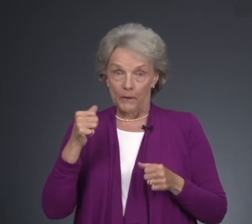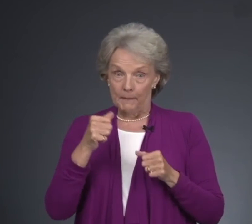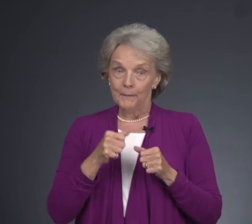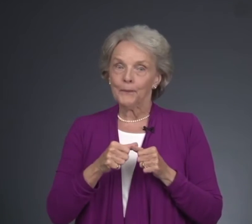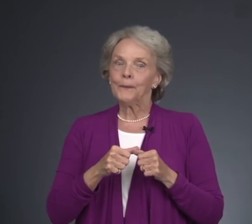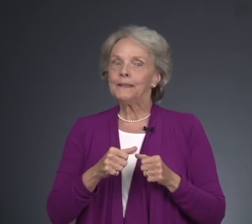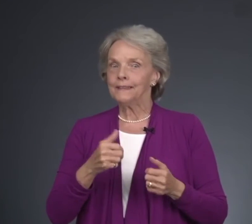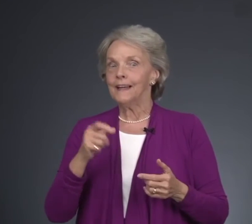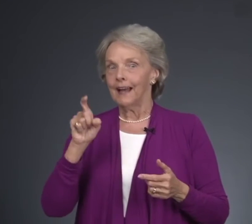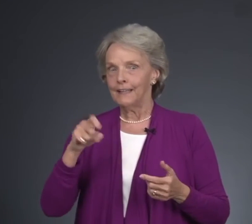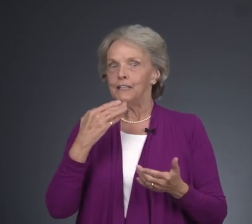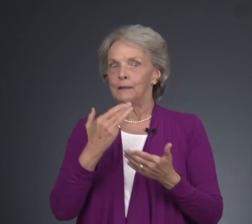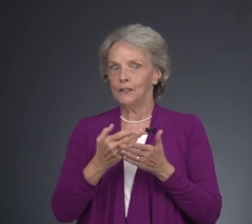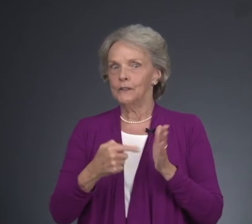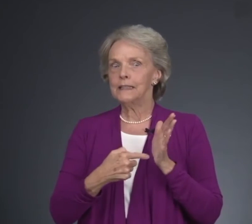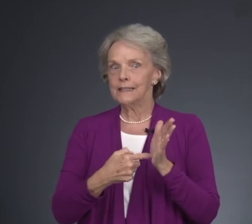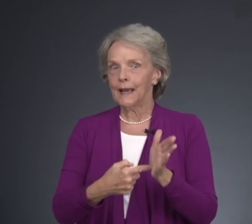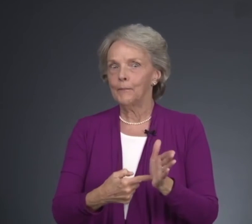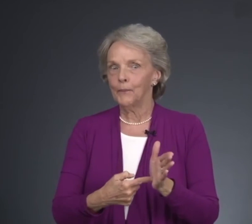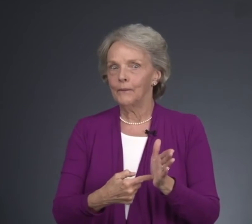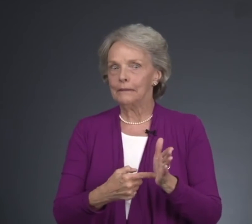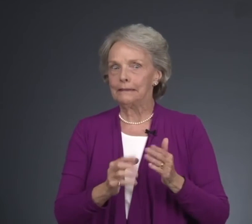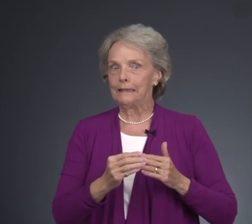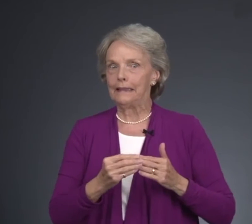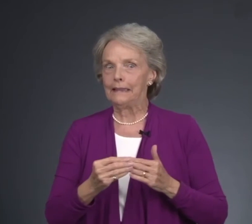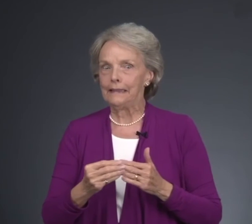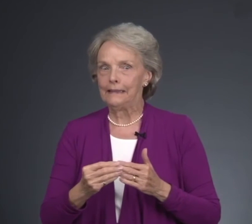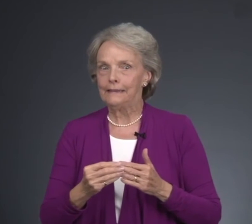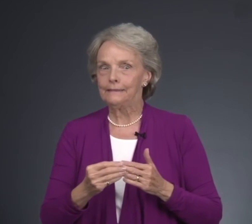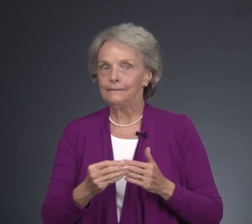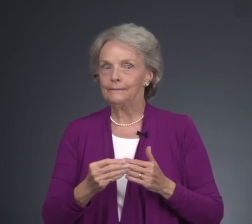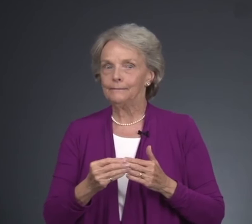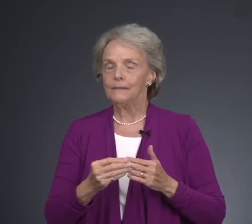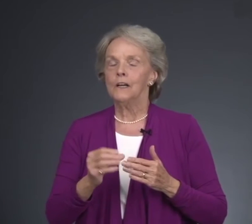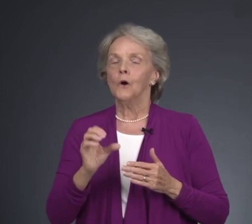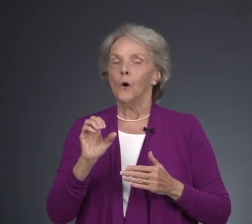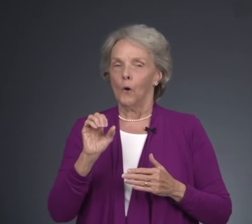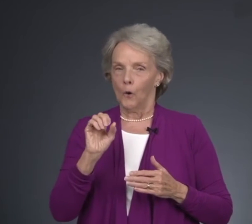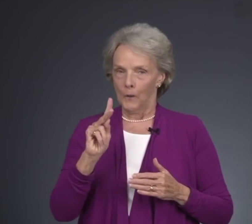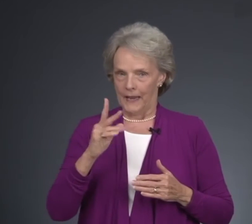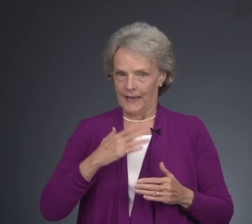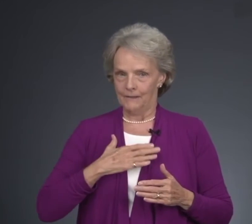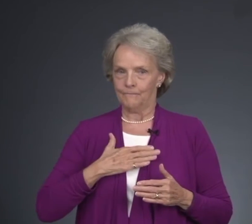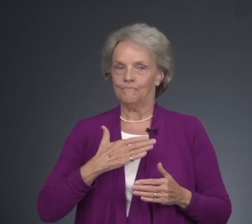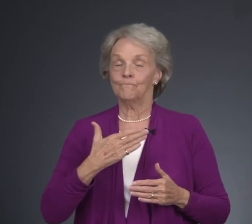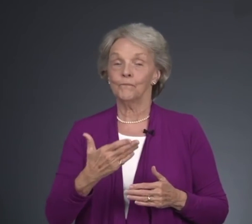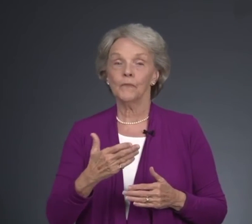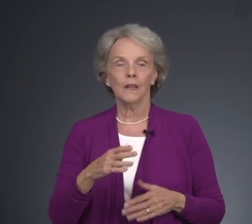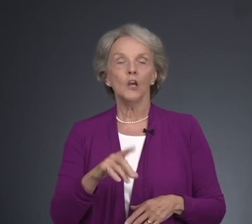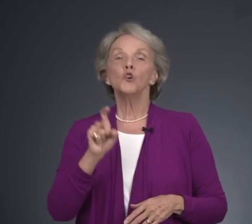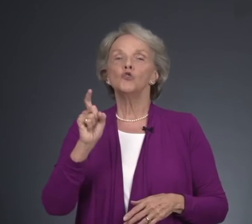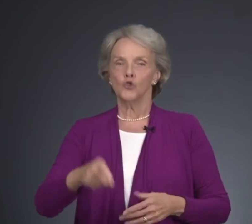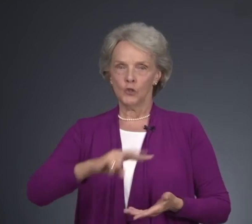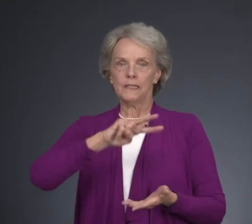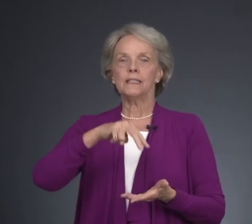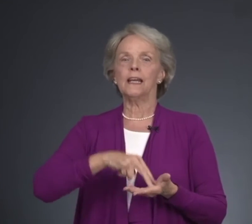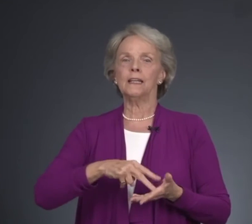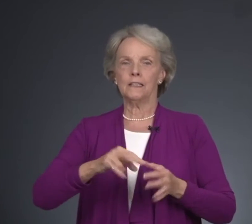Remember, I need to be a good example. Lead. Okay. Should stand.